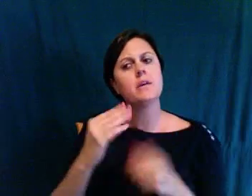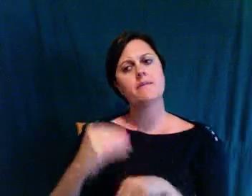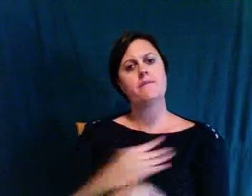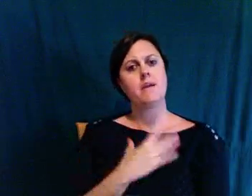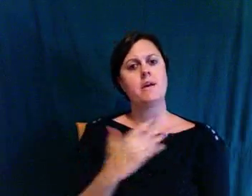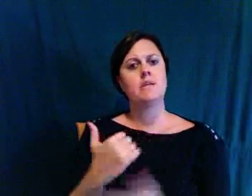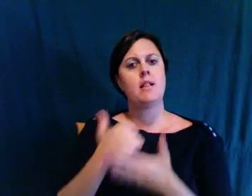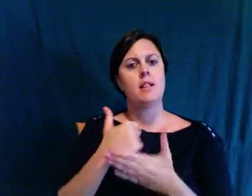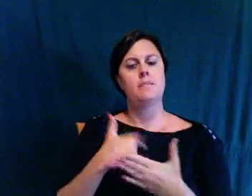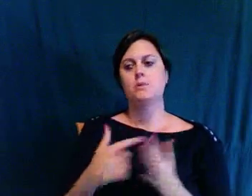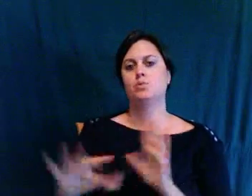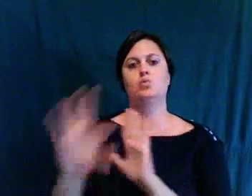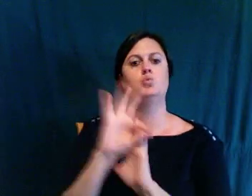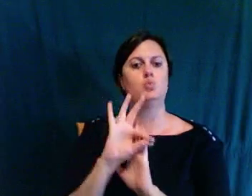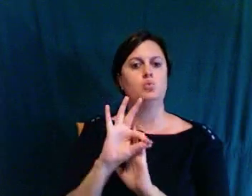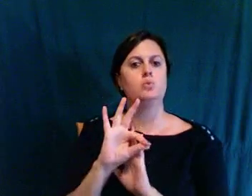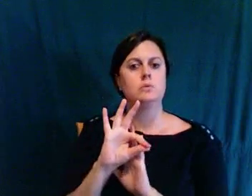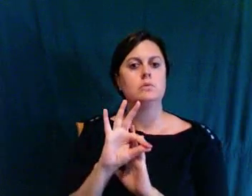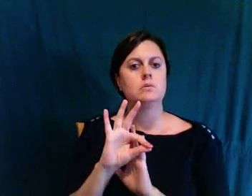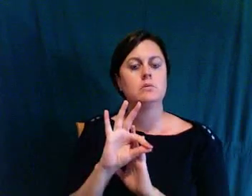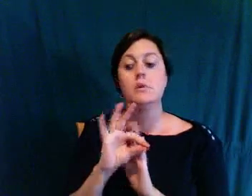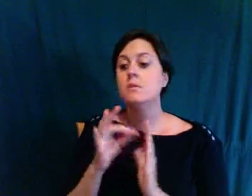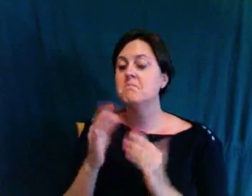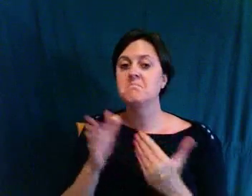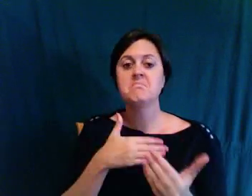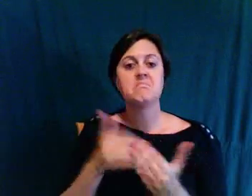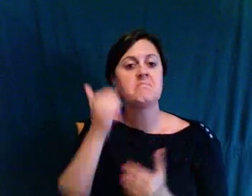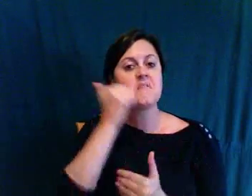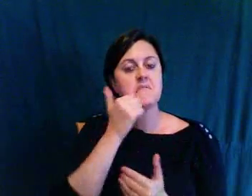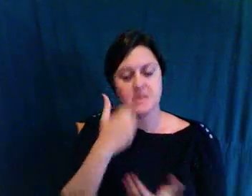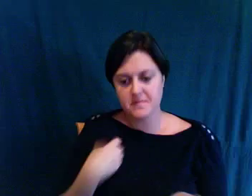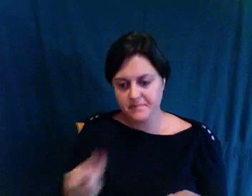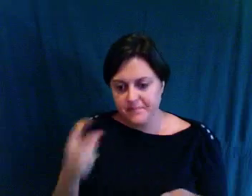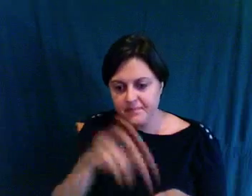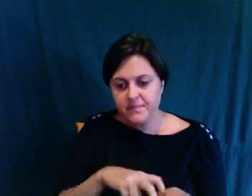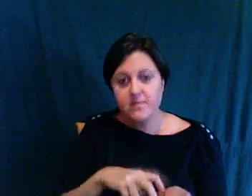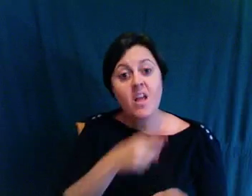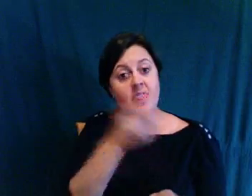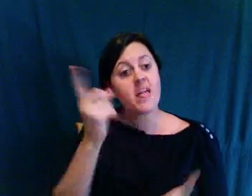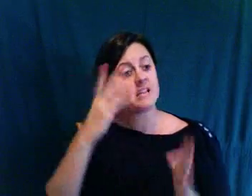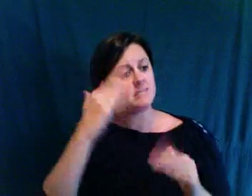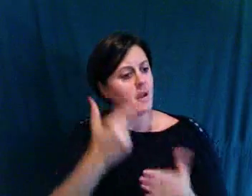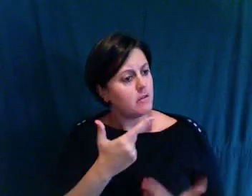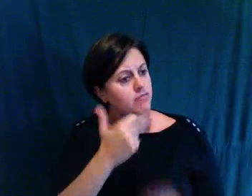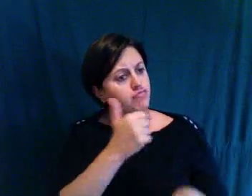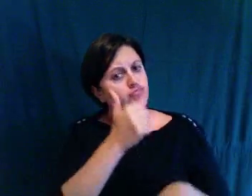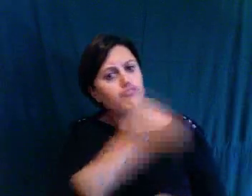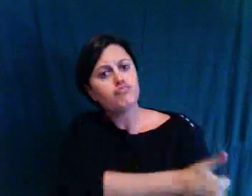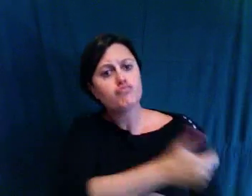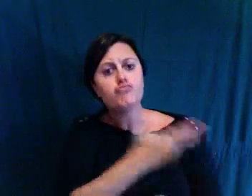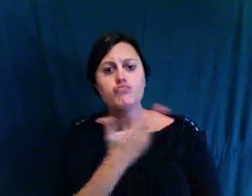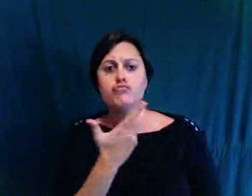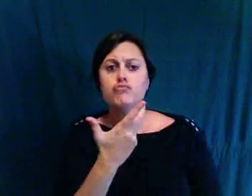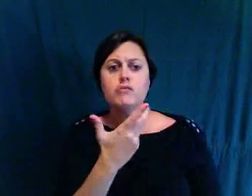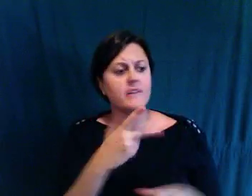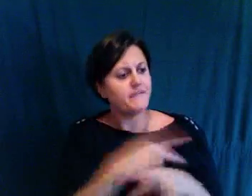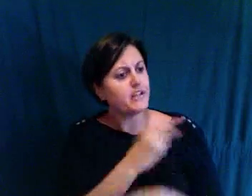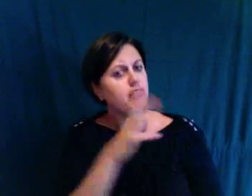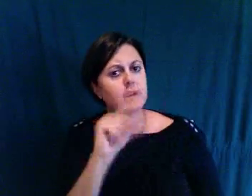woke up, there was an expectation that I would figure this out, that I'm not going to act like what society